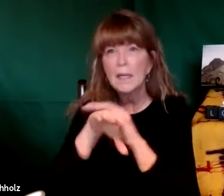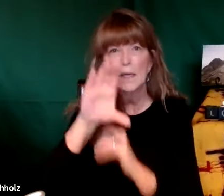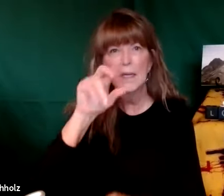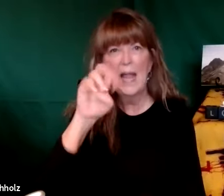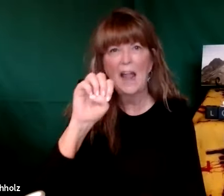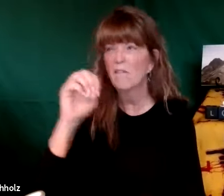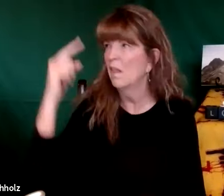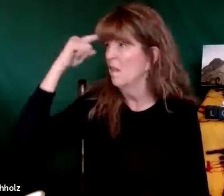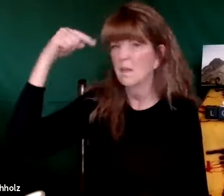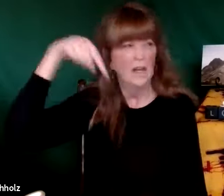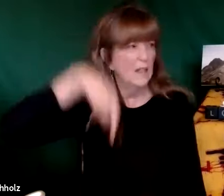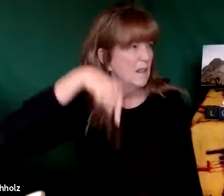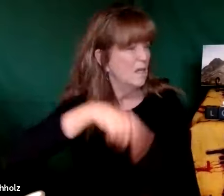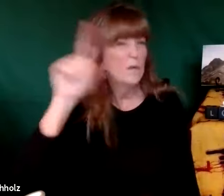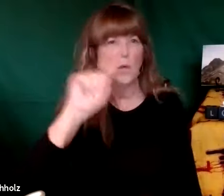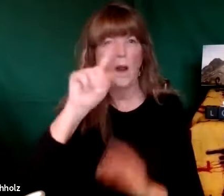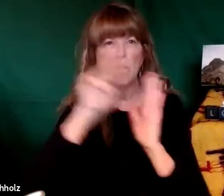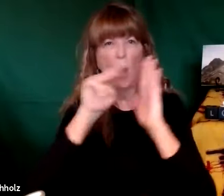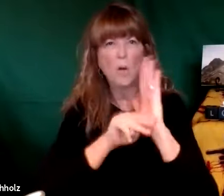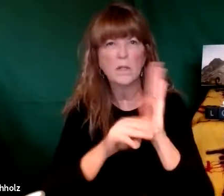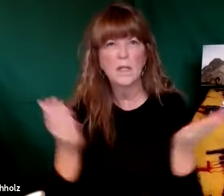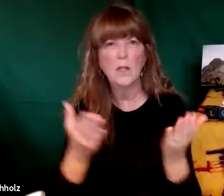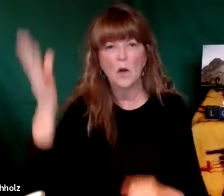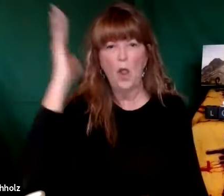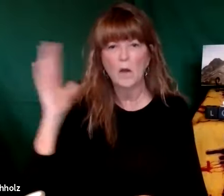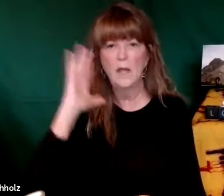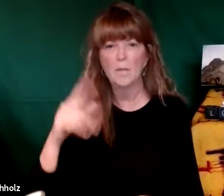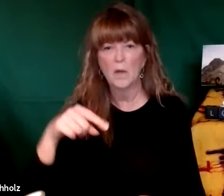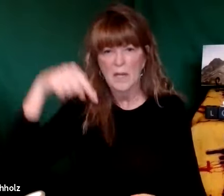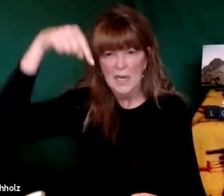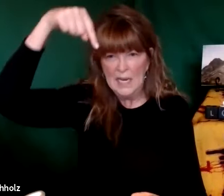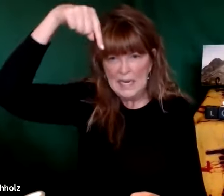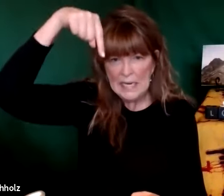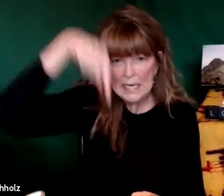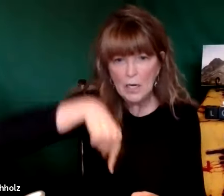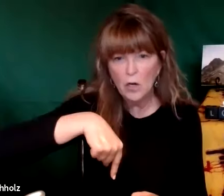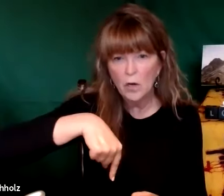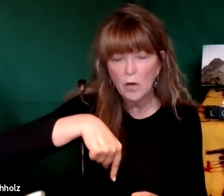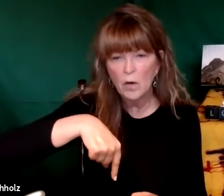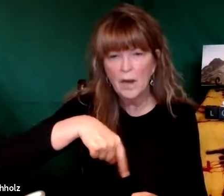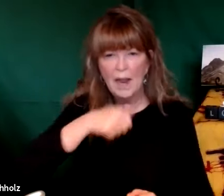and sure enough he went into the cave thinking that he was in the same cave that Moses had been in